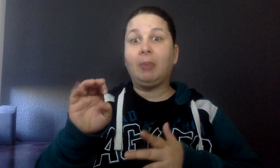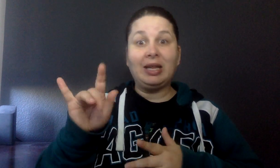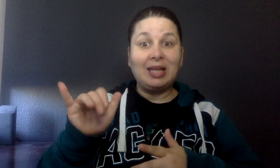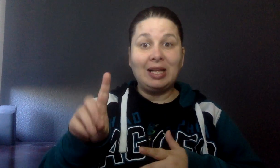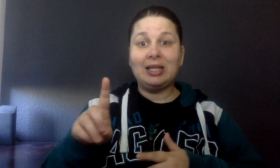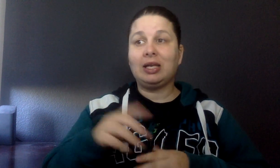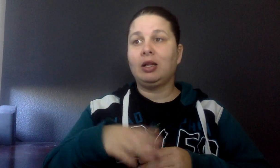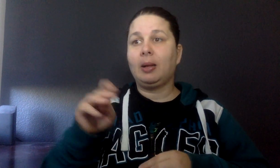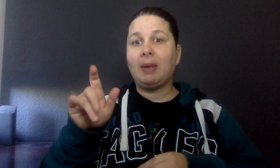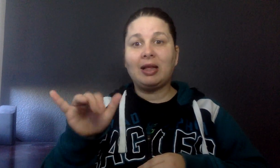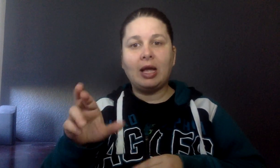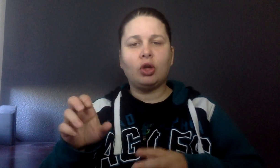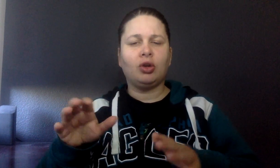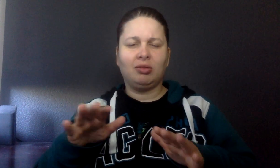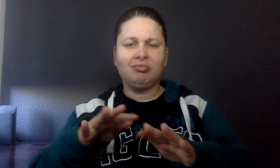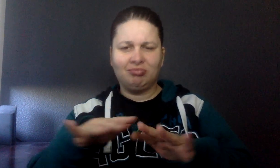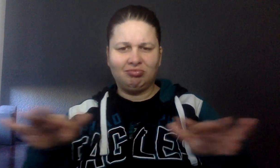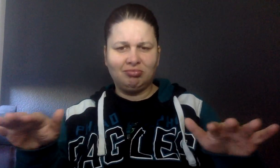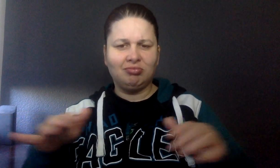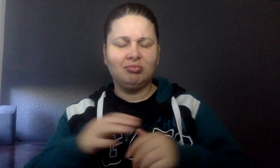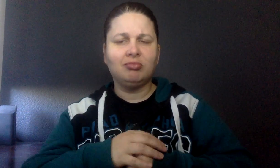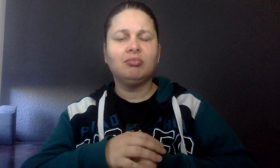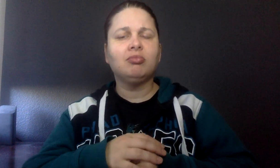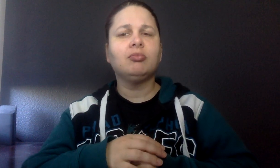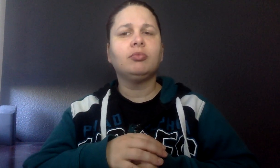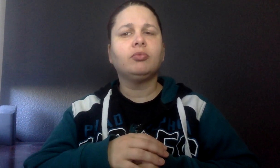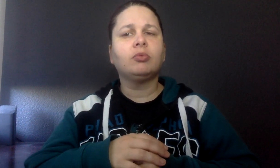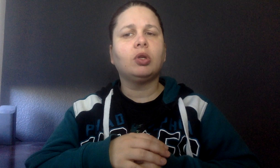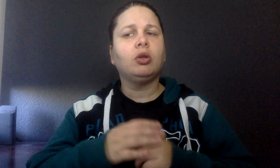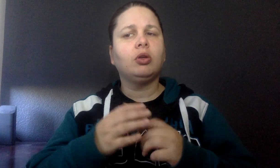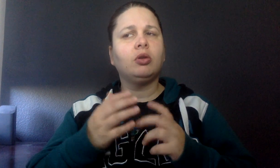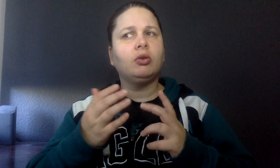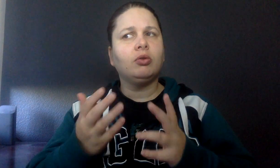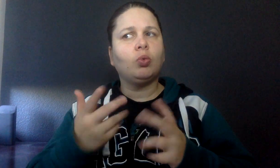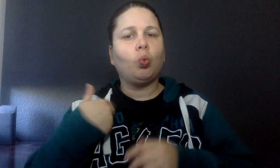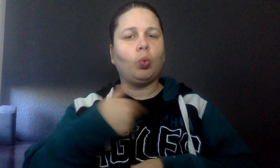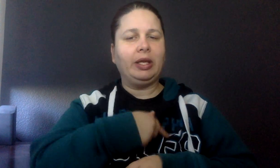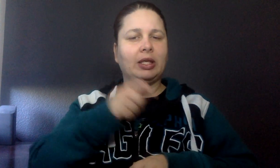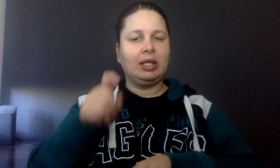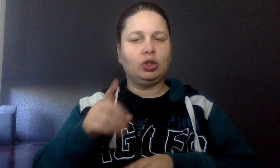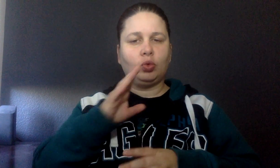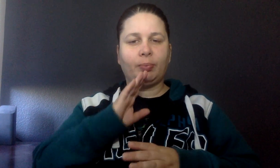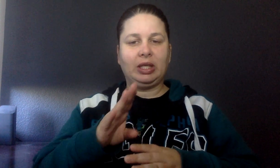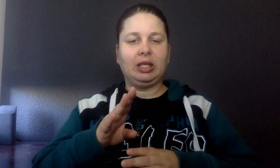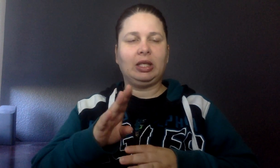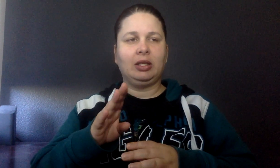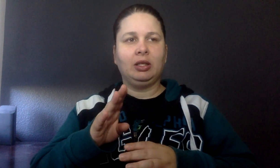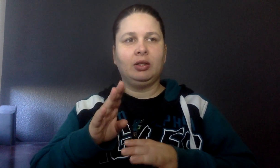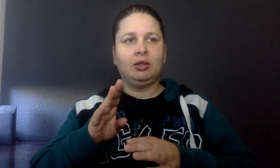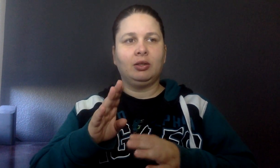Medicare, we need to be able to